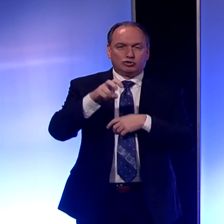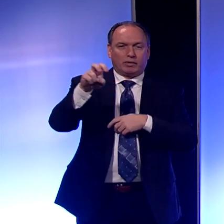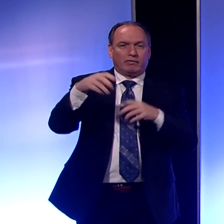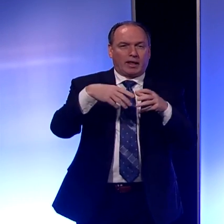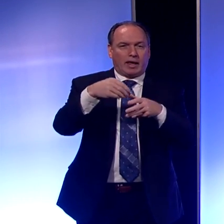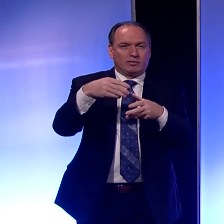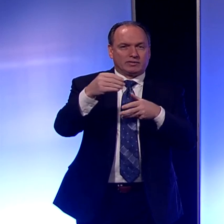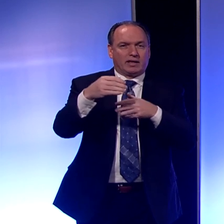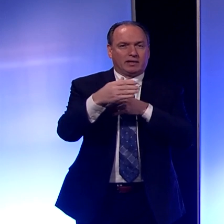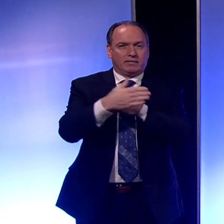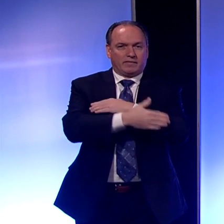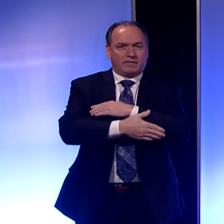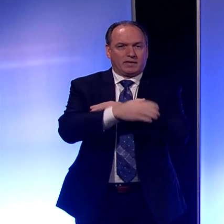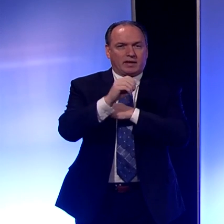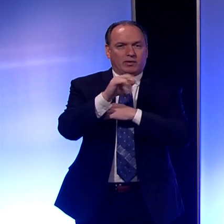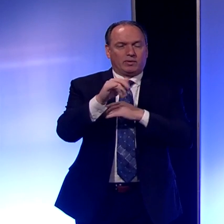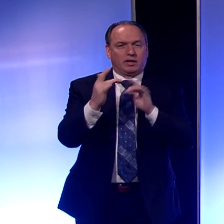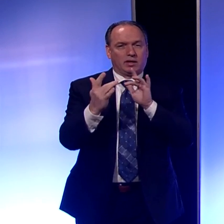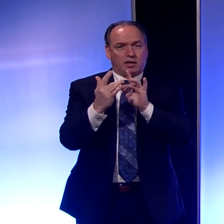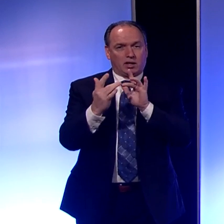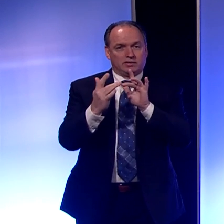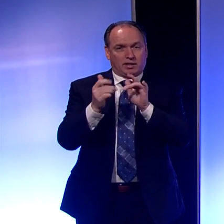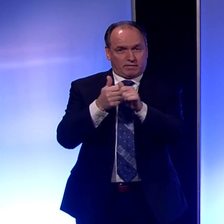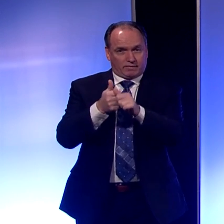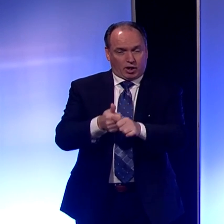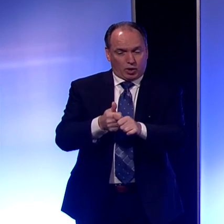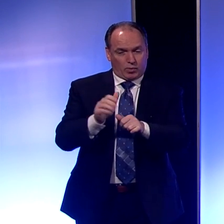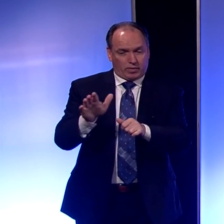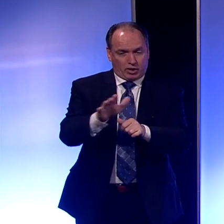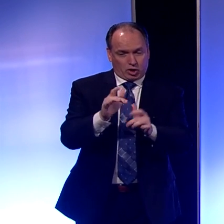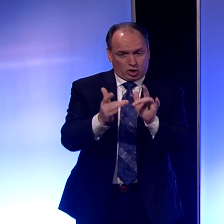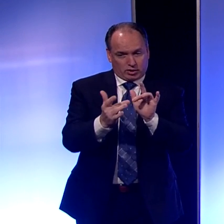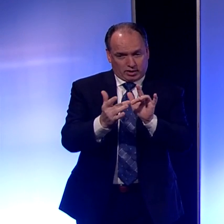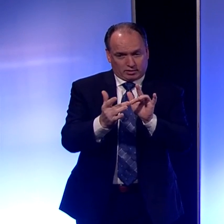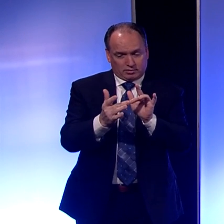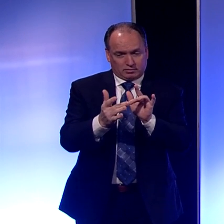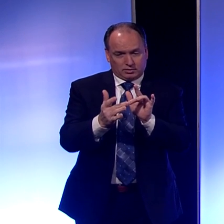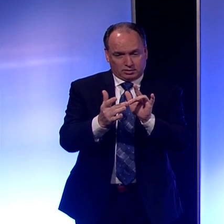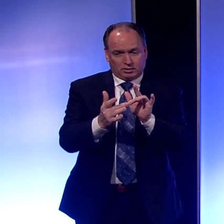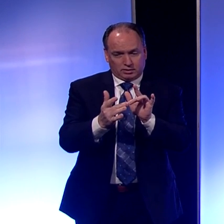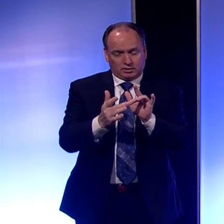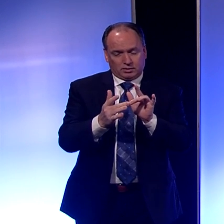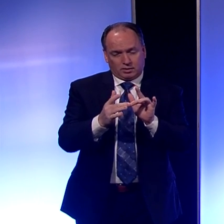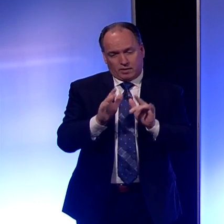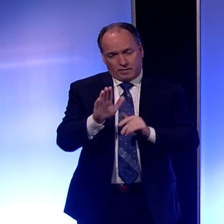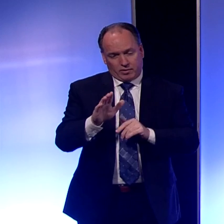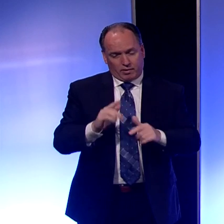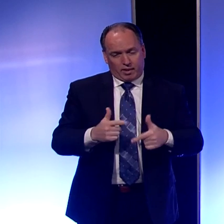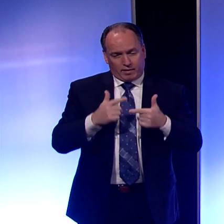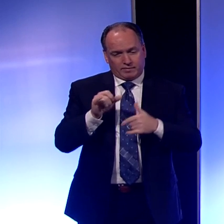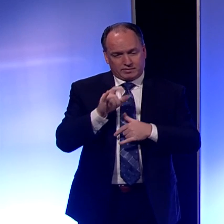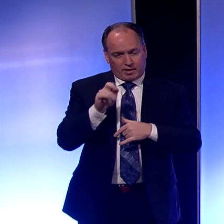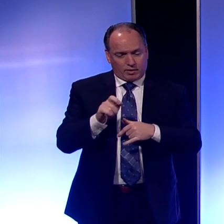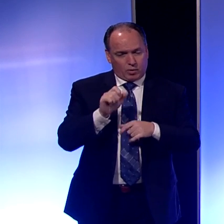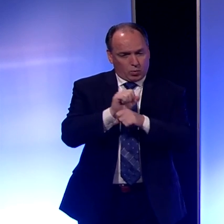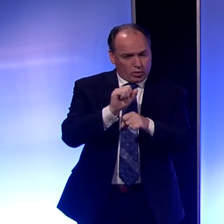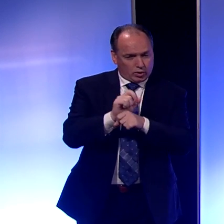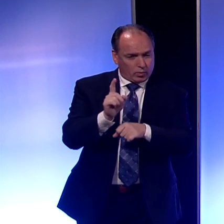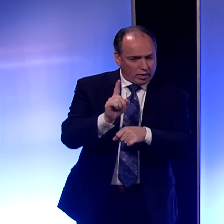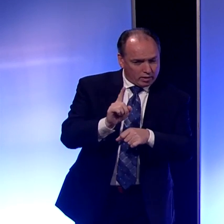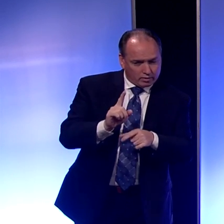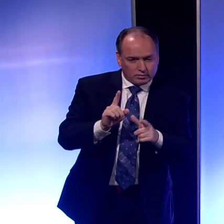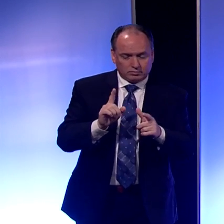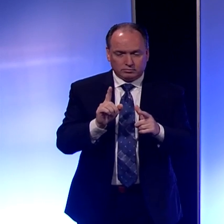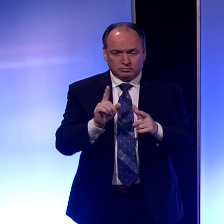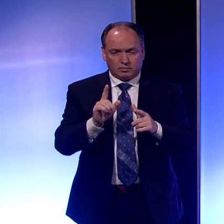Contact tracing by the Erie County Department of Health regarding the individual's lifestyle, their work, locations of daily